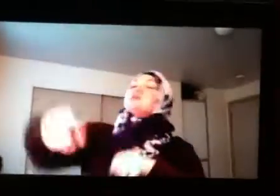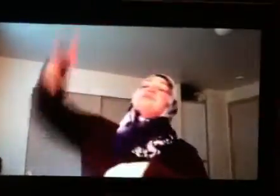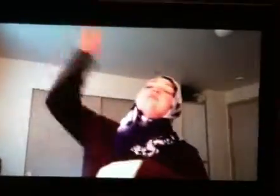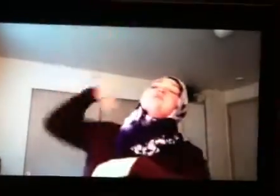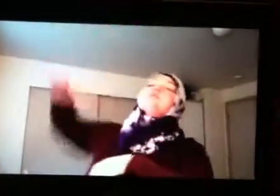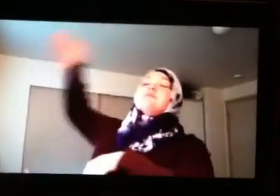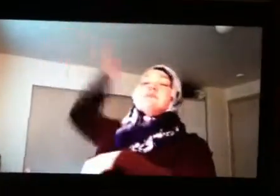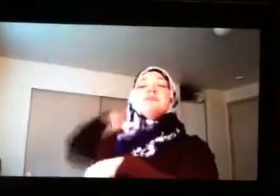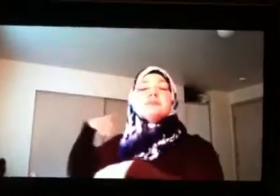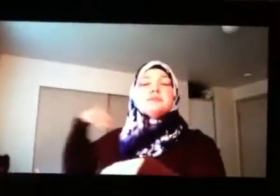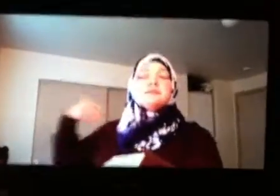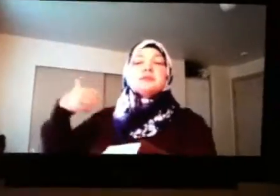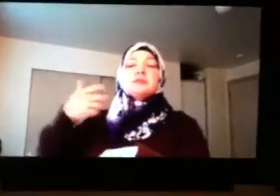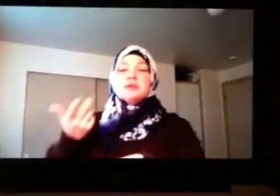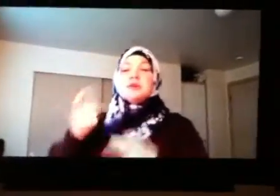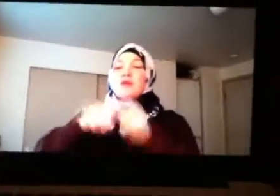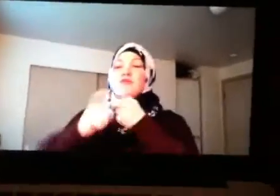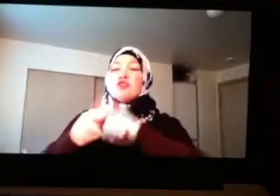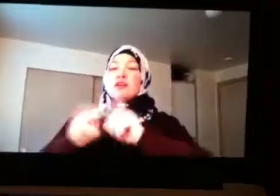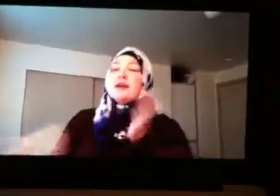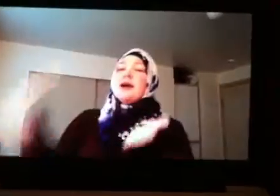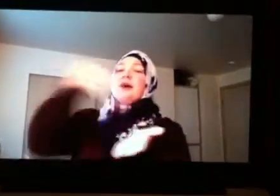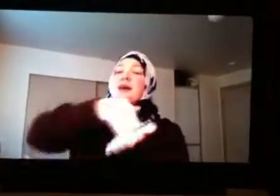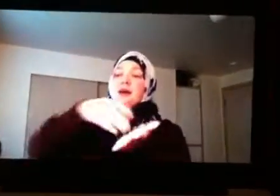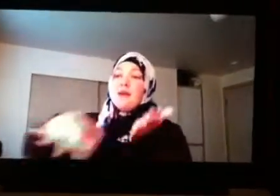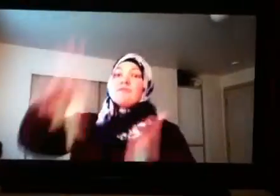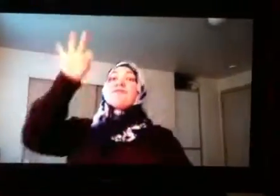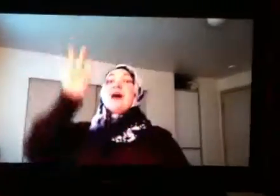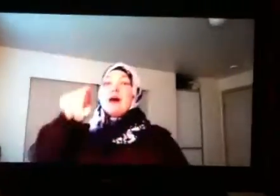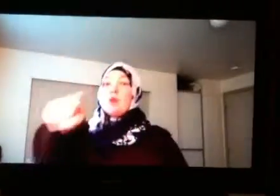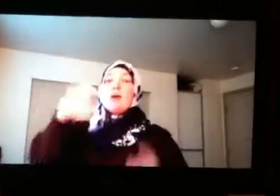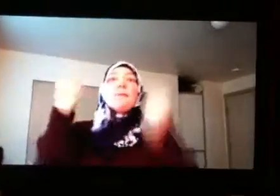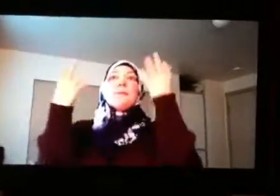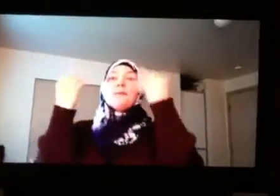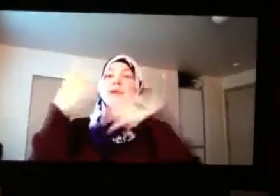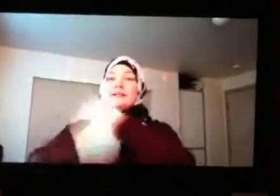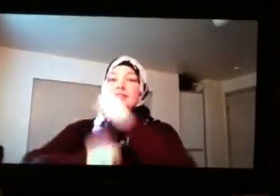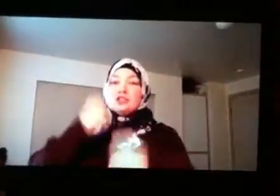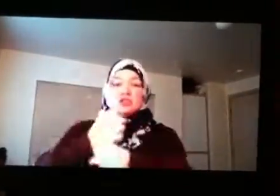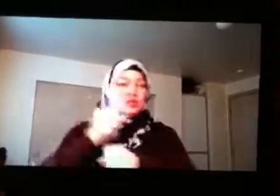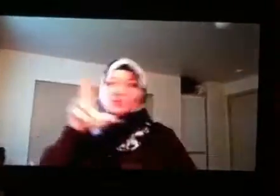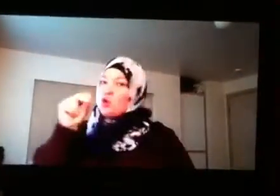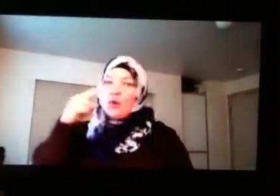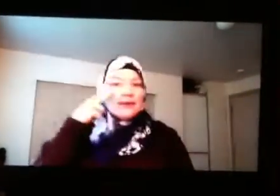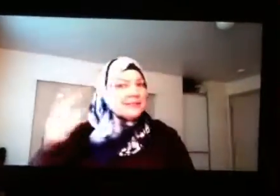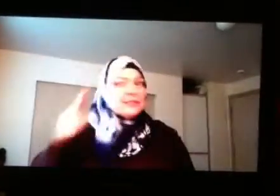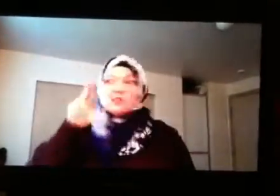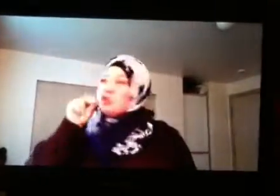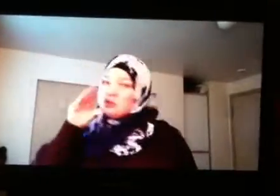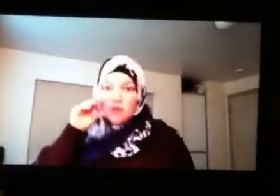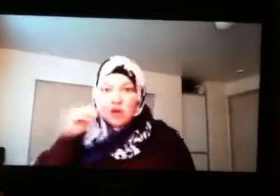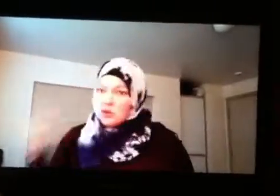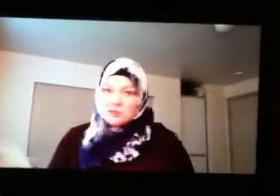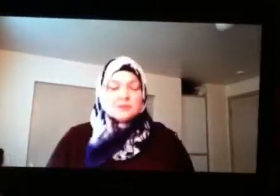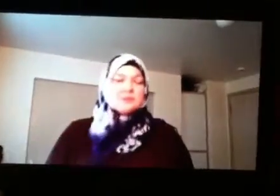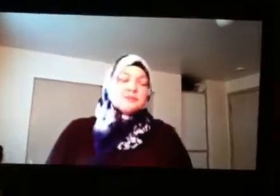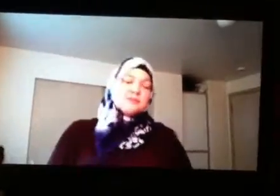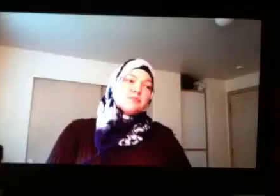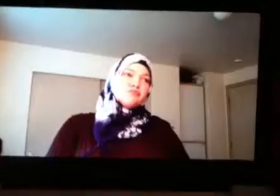You know, who you worked with in the past. Who are friends with. Find your friends many different years ago. Who you